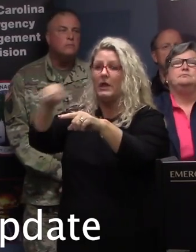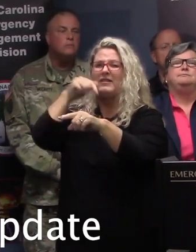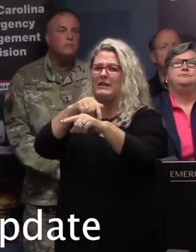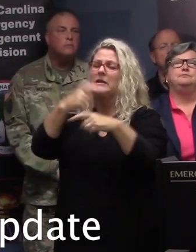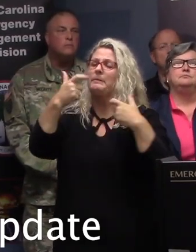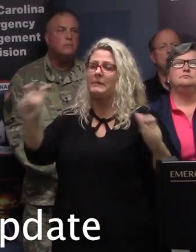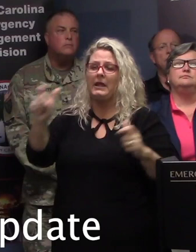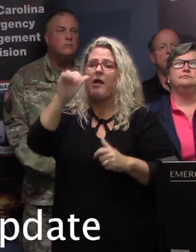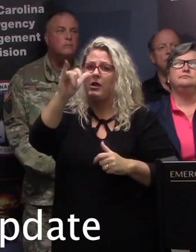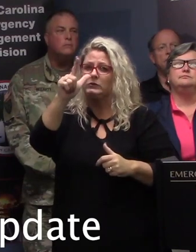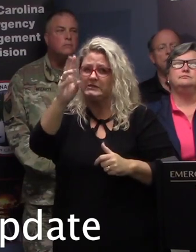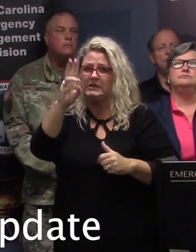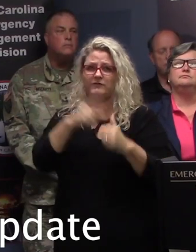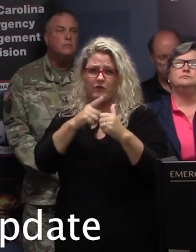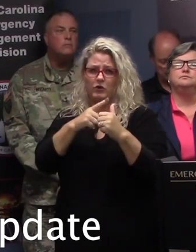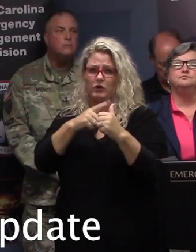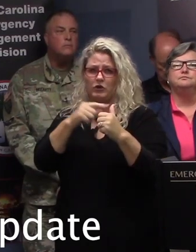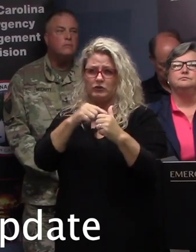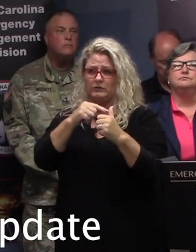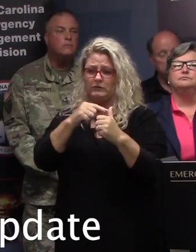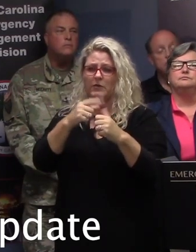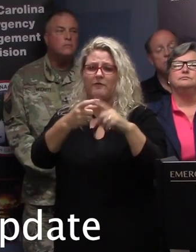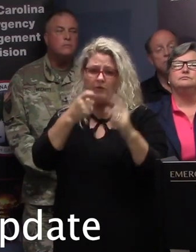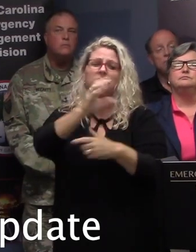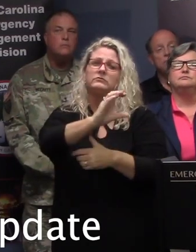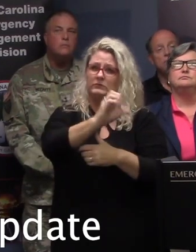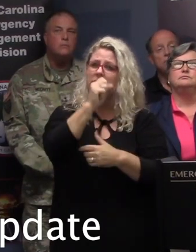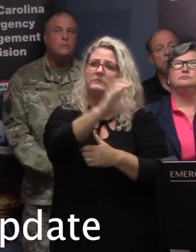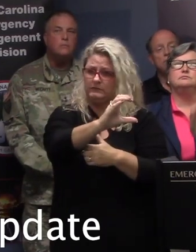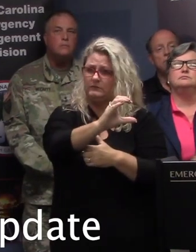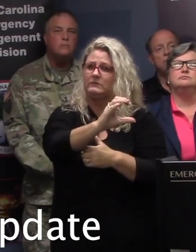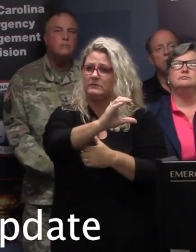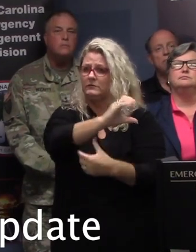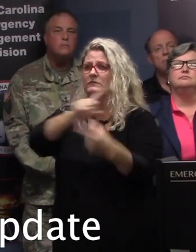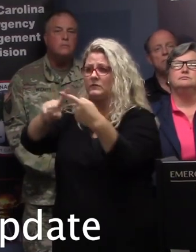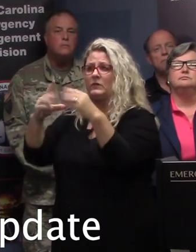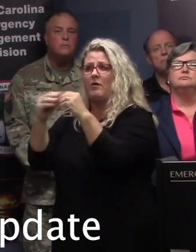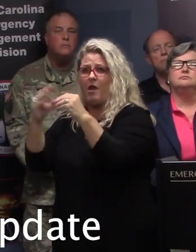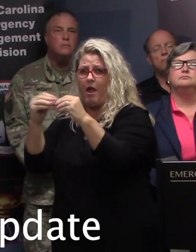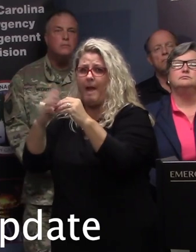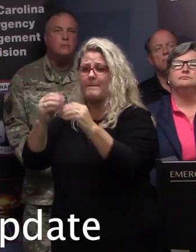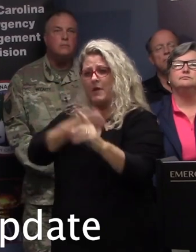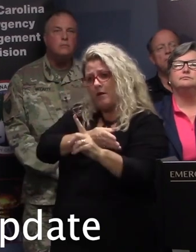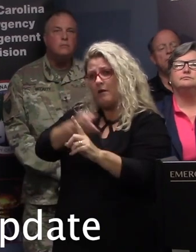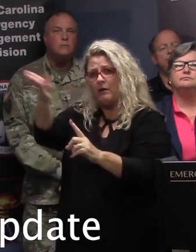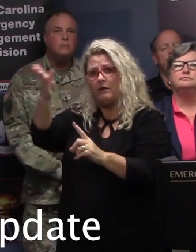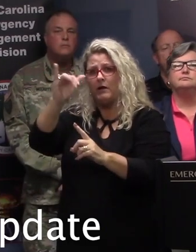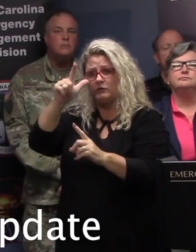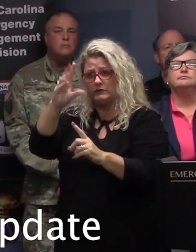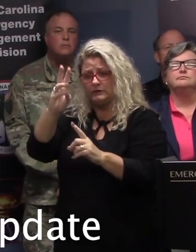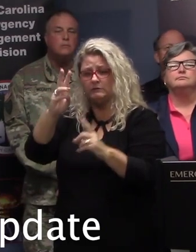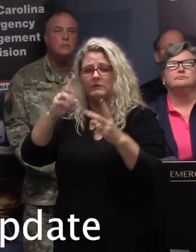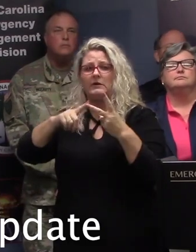I-26 corridor from the Charleston area to Columbia, and the second